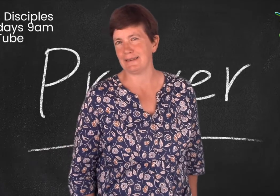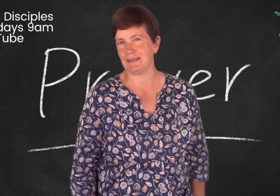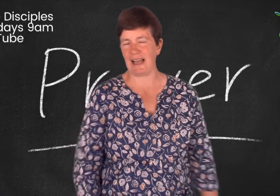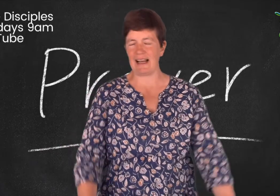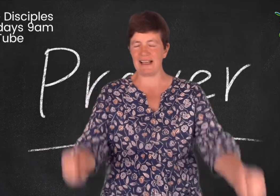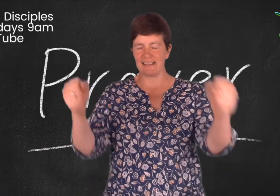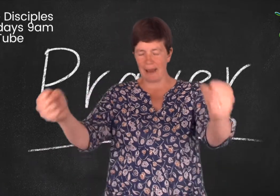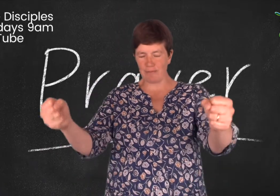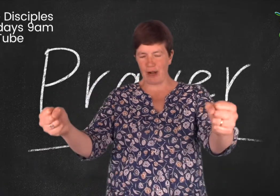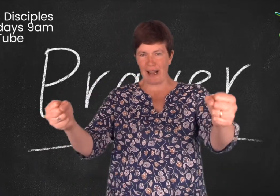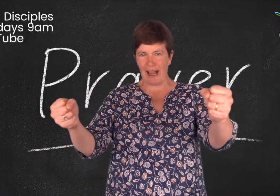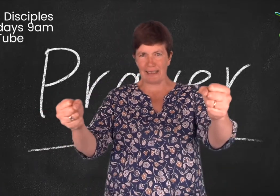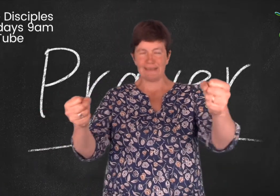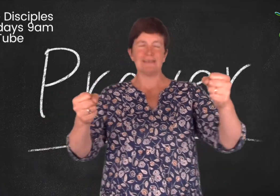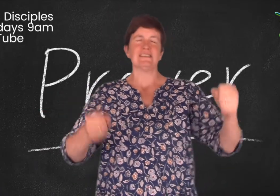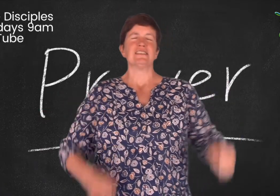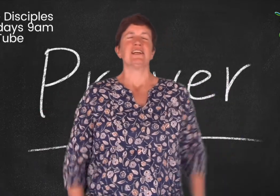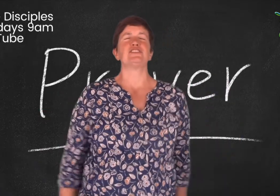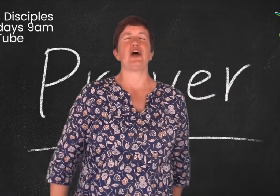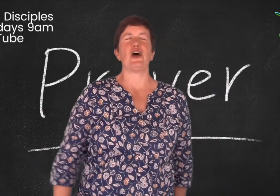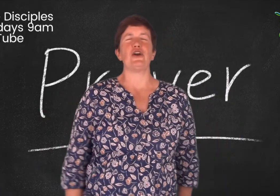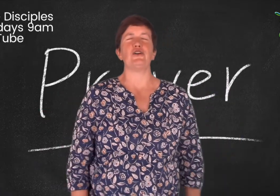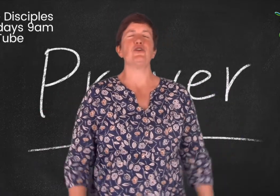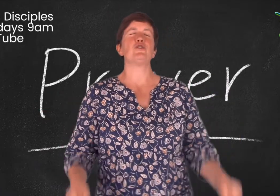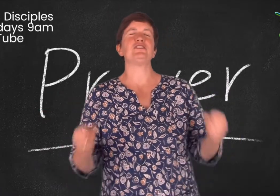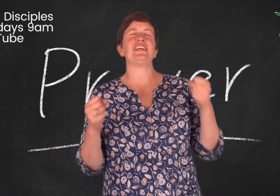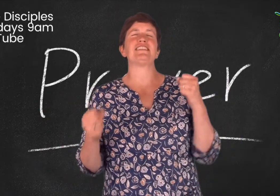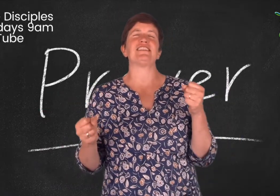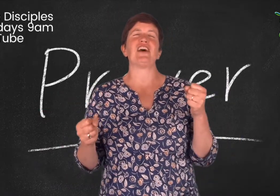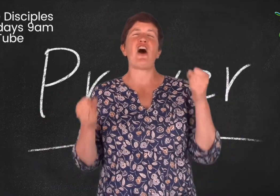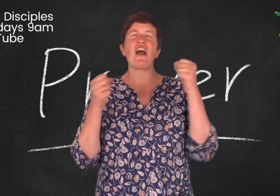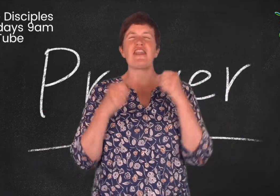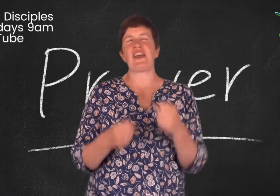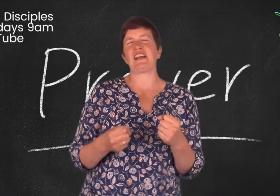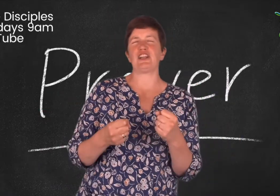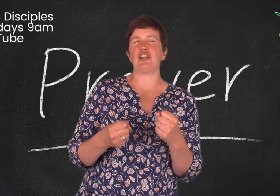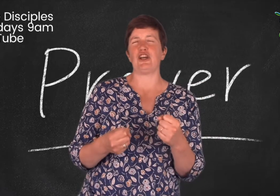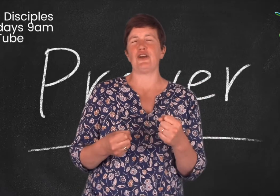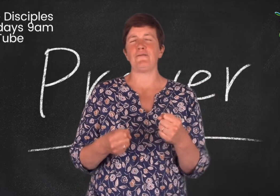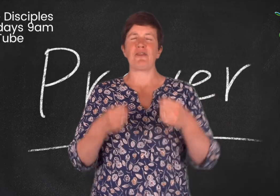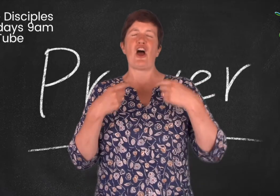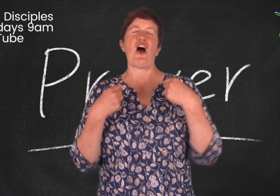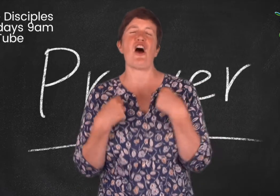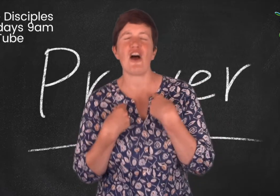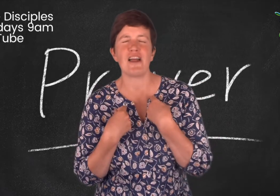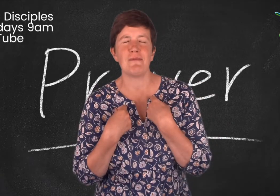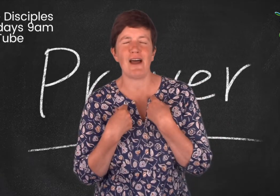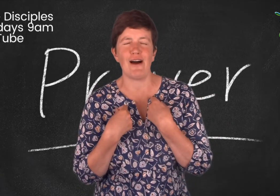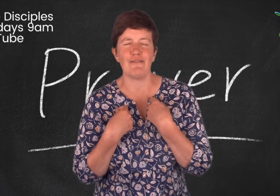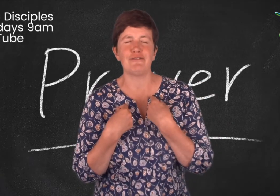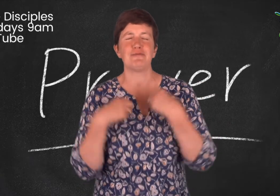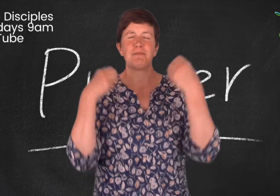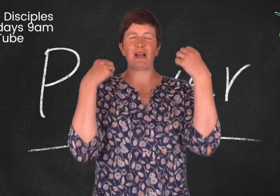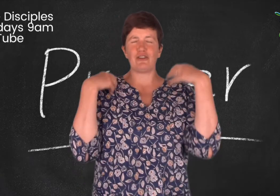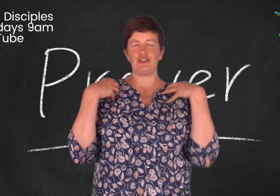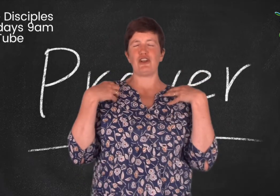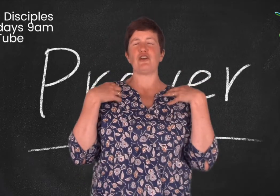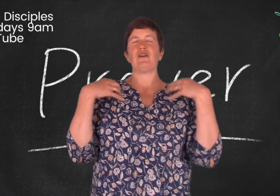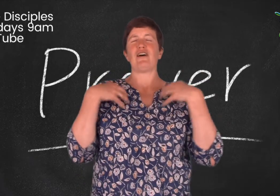Okay, let's get praying. So, Lord Jesus, I thank you that I am loved because you love